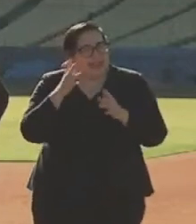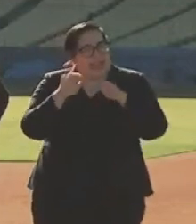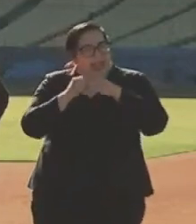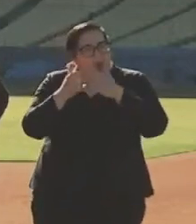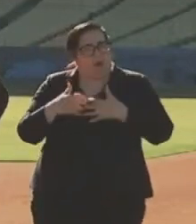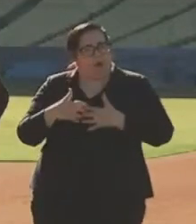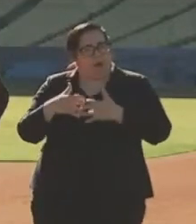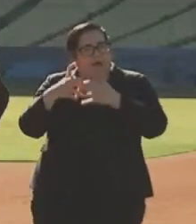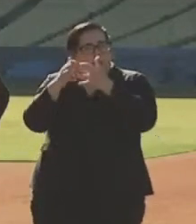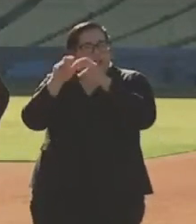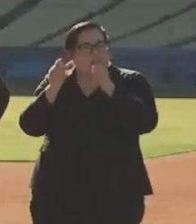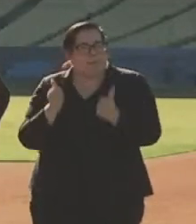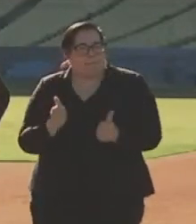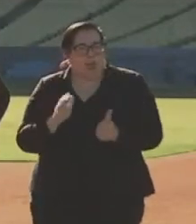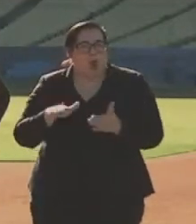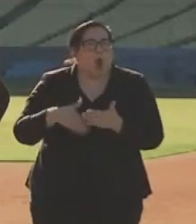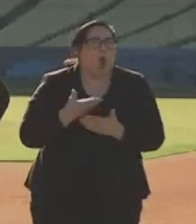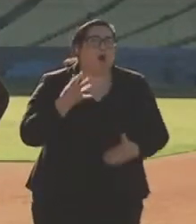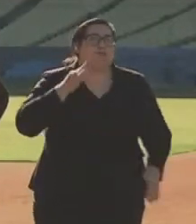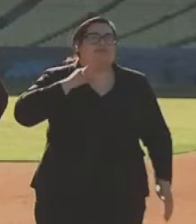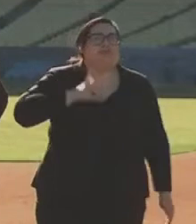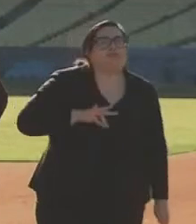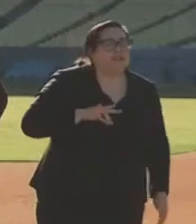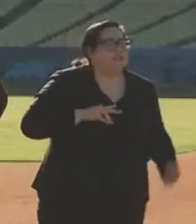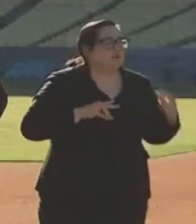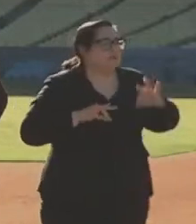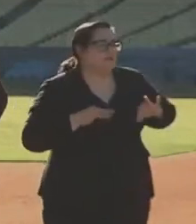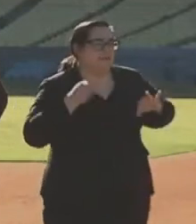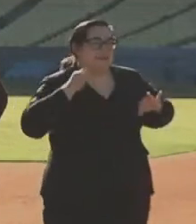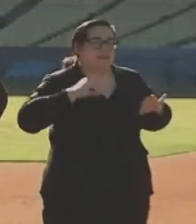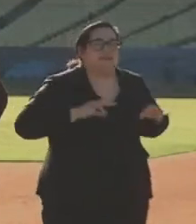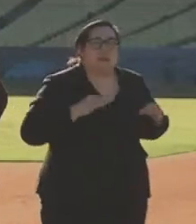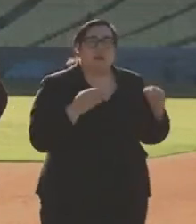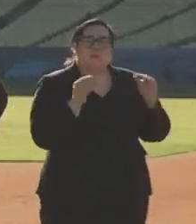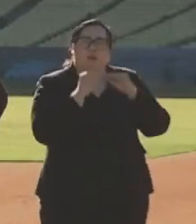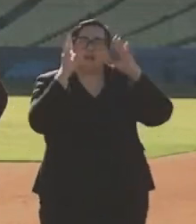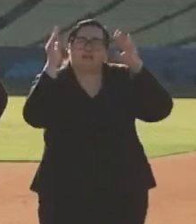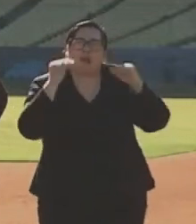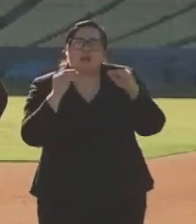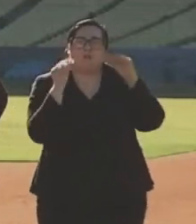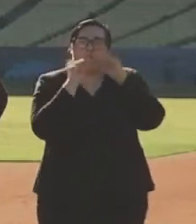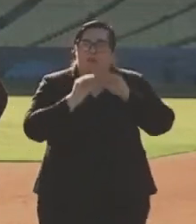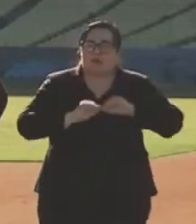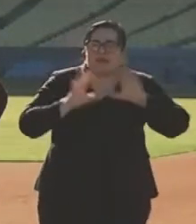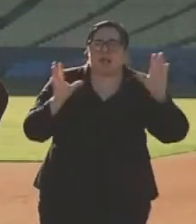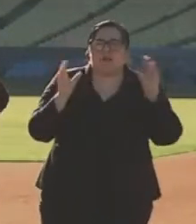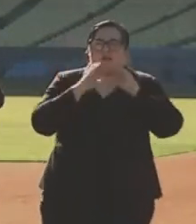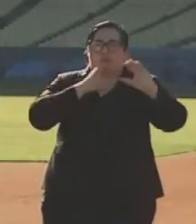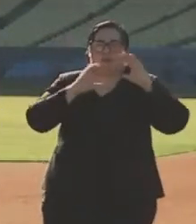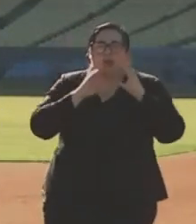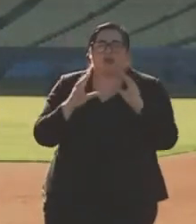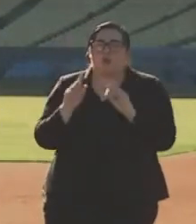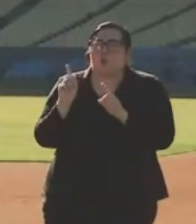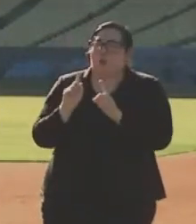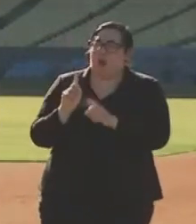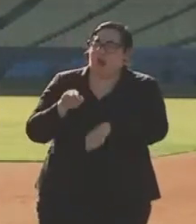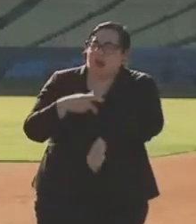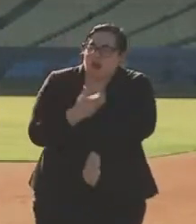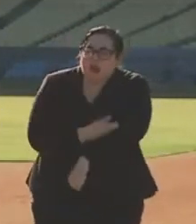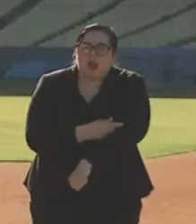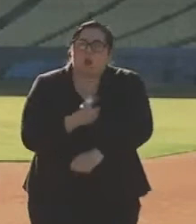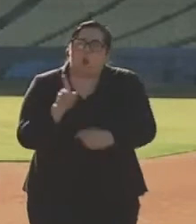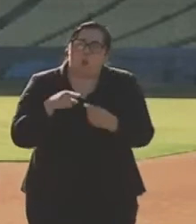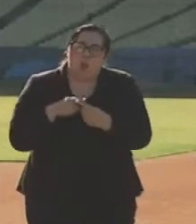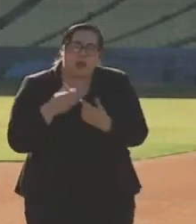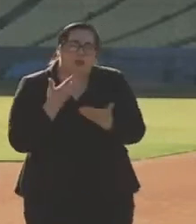and all of us will be the beneficiary of that. More expectation, more transparency on when the doses will arrive. When we know when doses